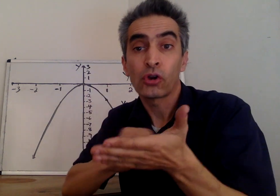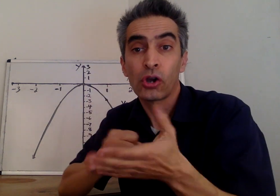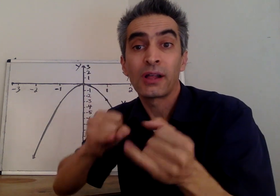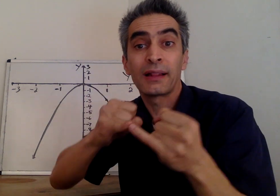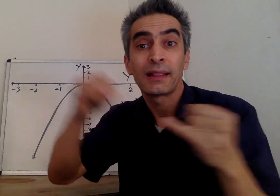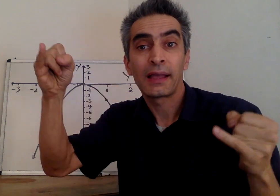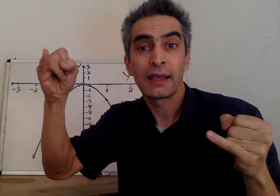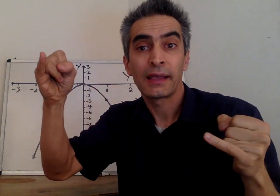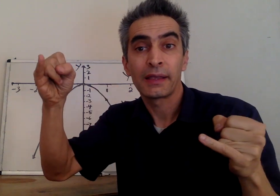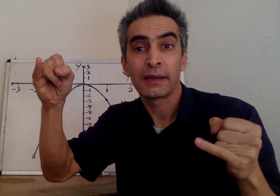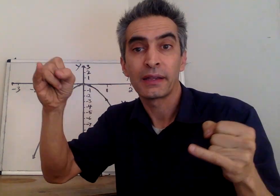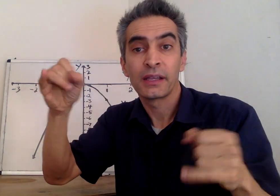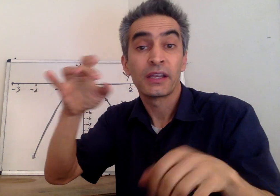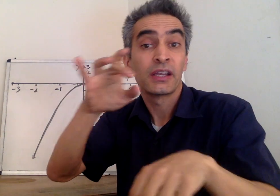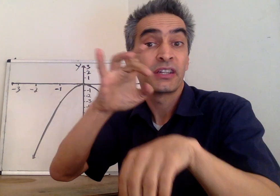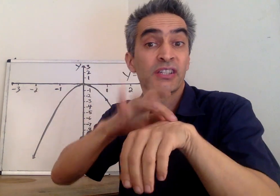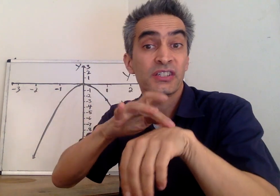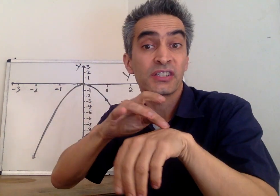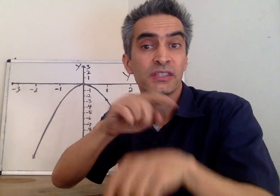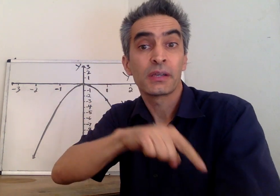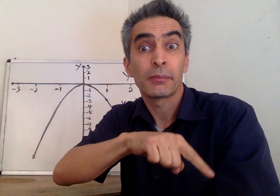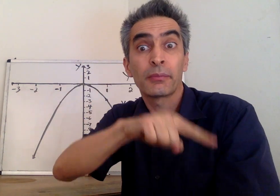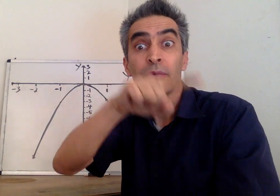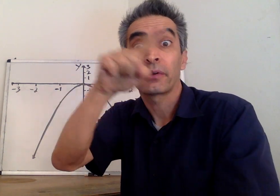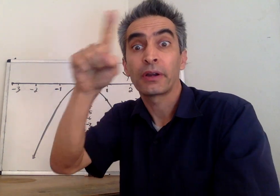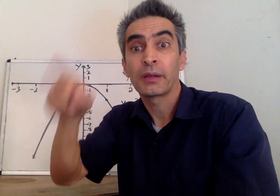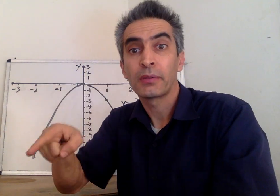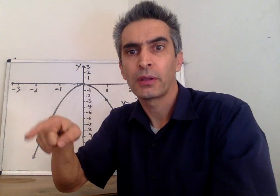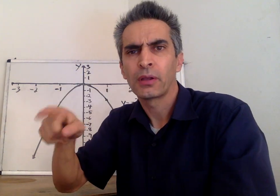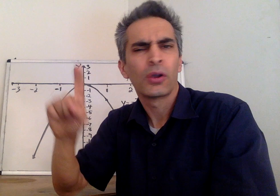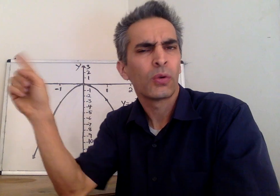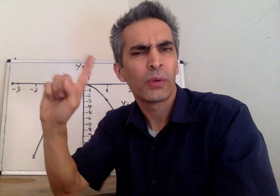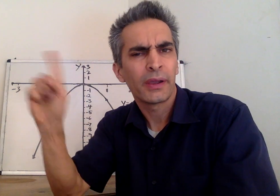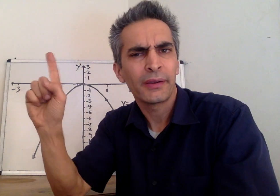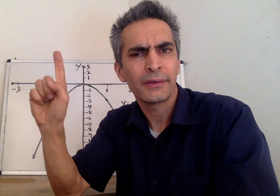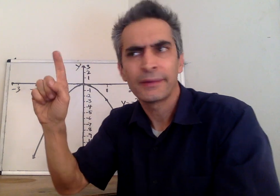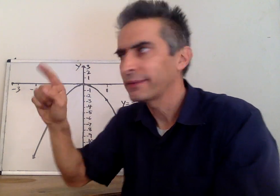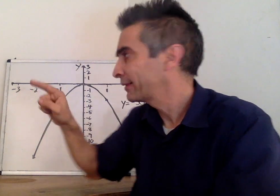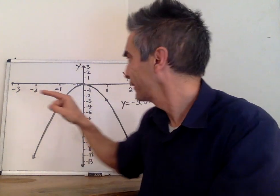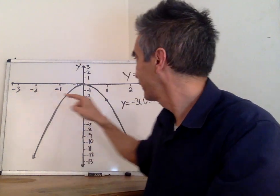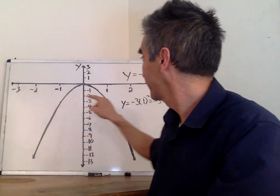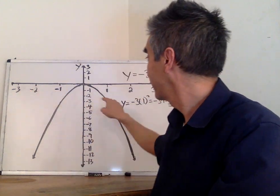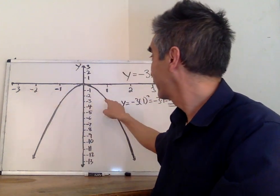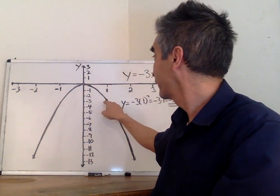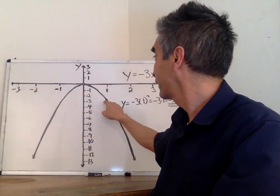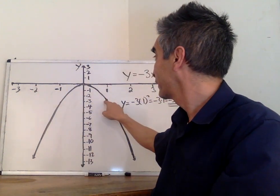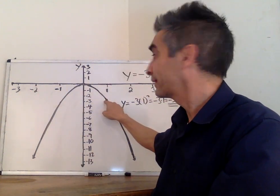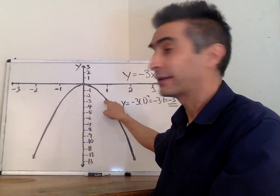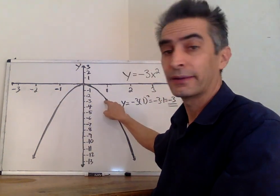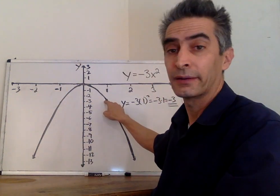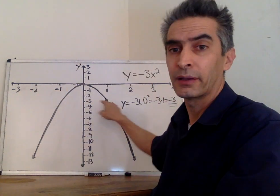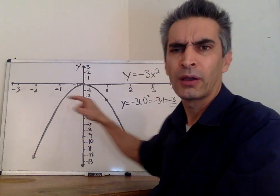We can draw a line that touches the parabola. Where? Right there.